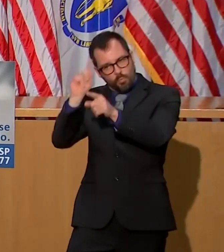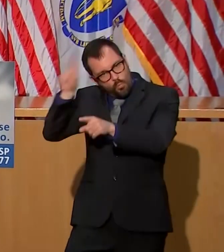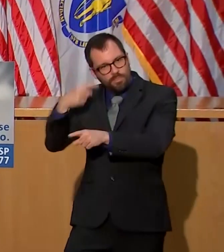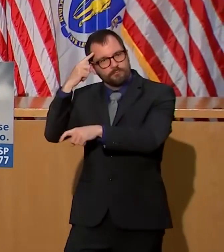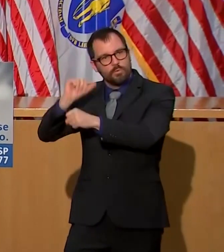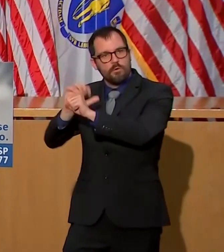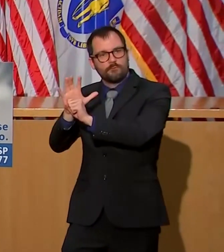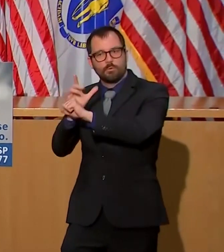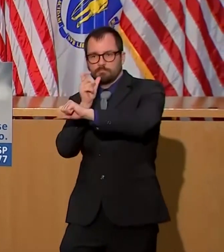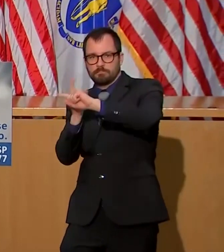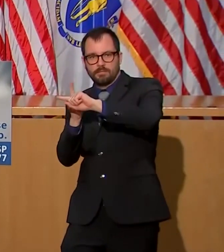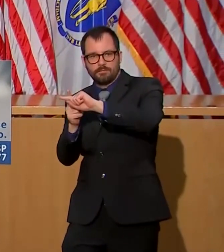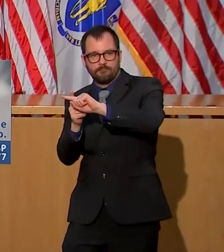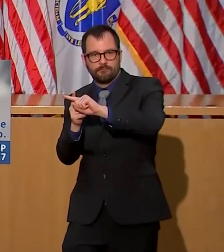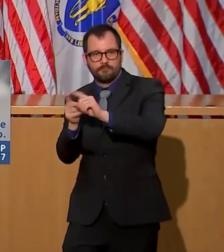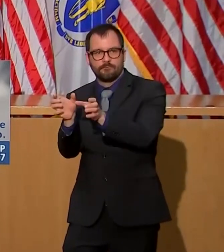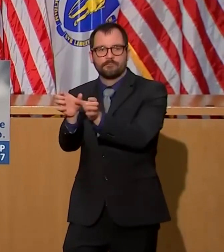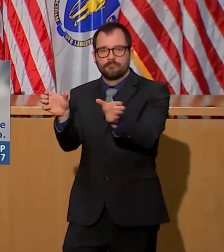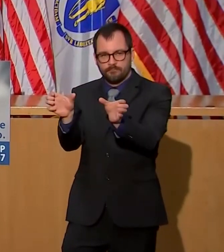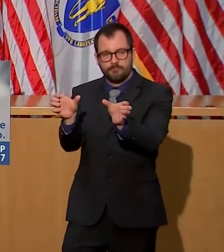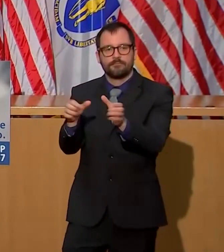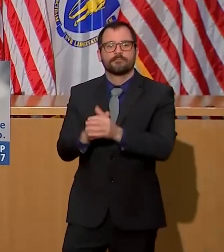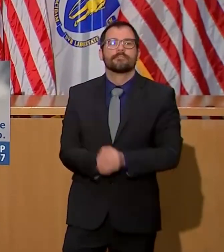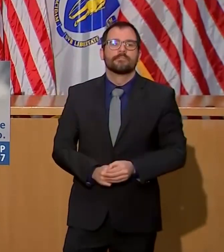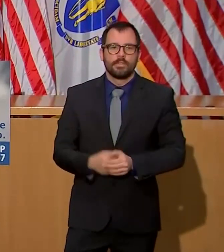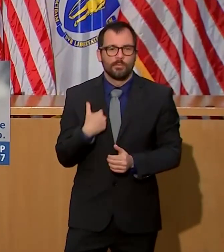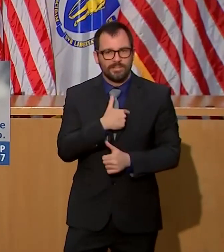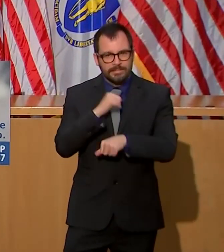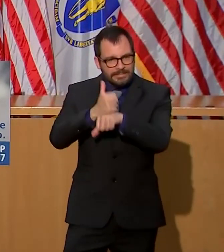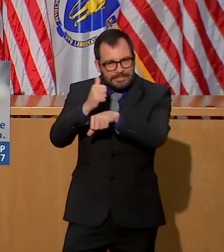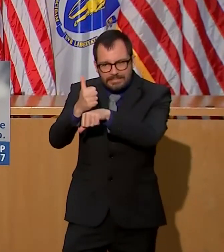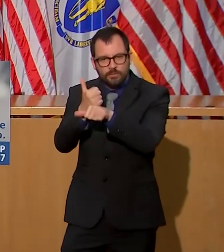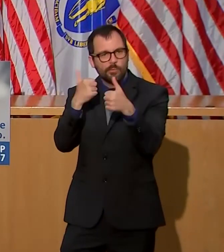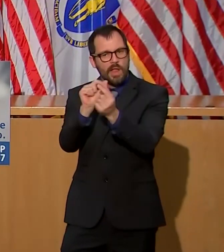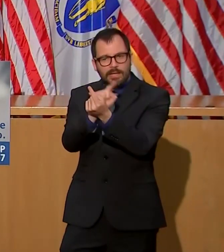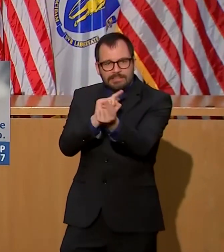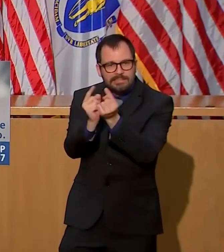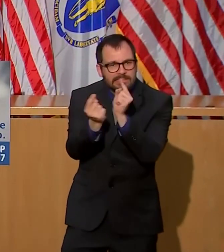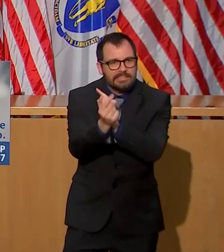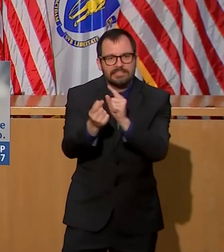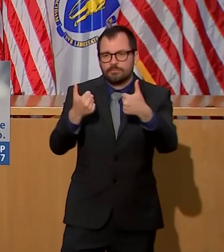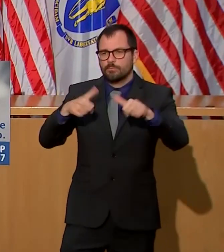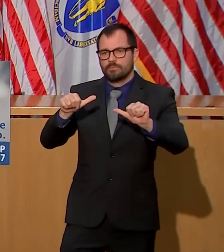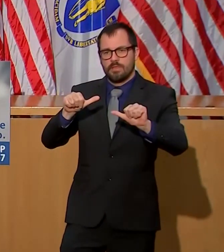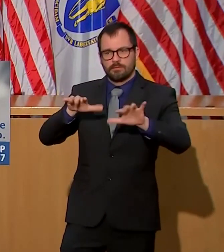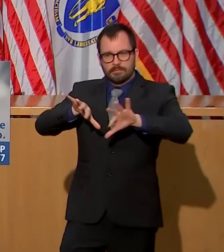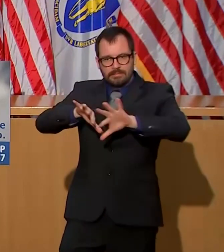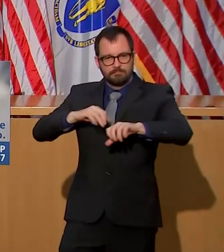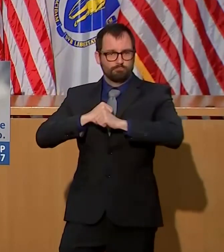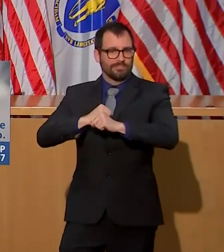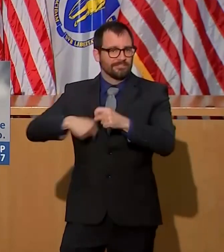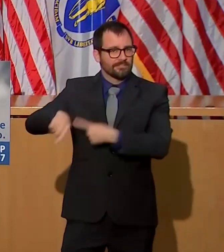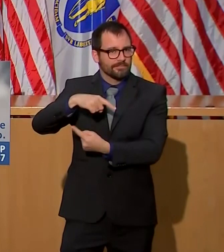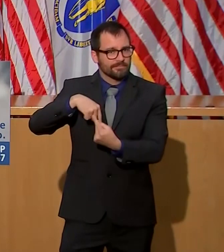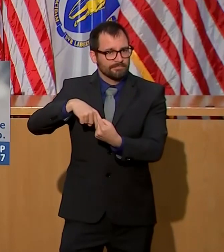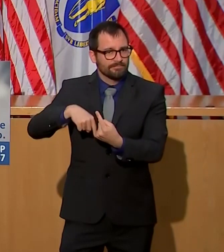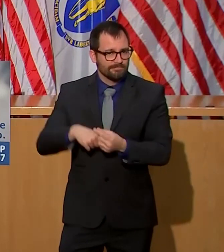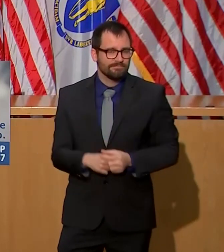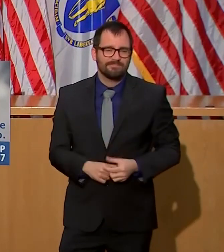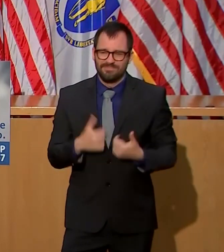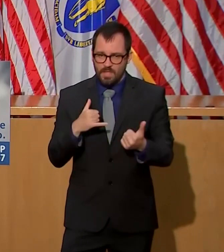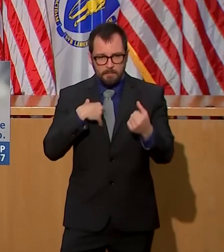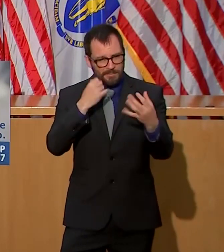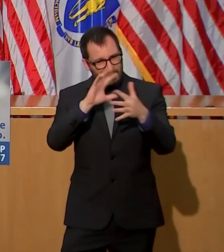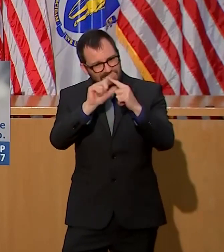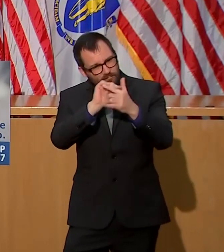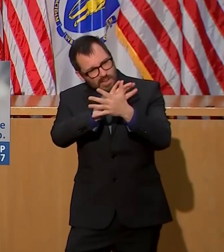may not seem like a very long time ago since we introduced many of these supports, we've continued to discuss the issues and concerns of